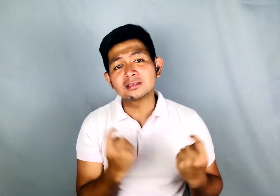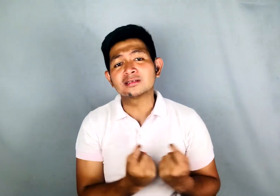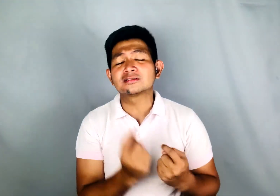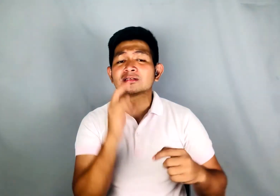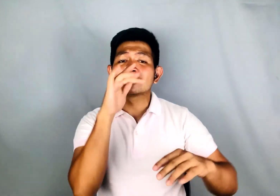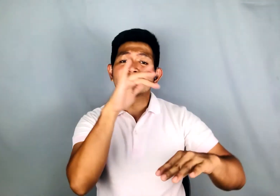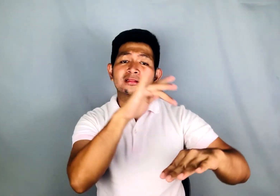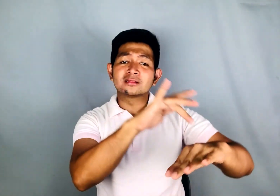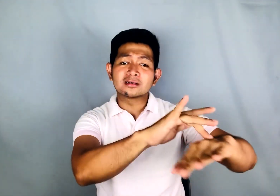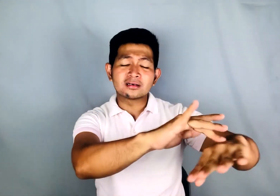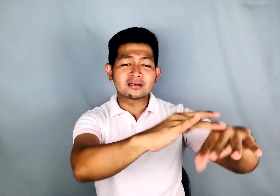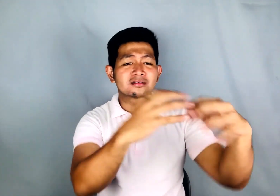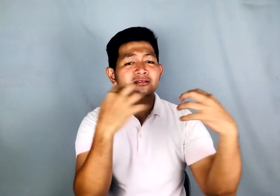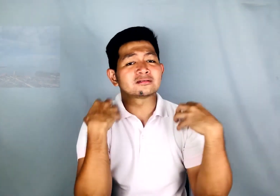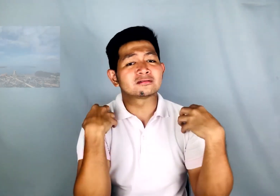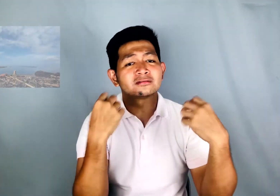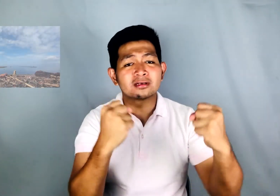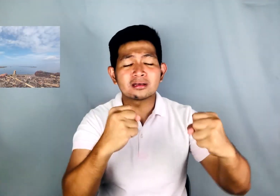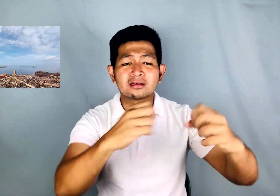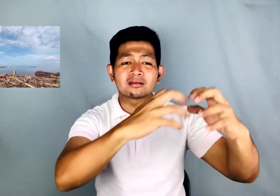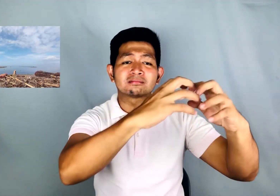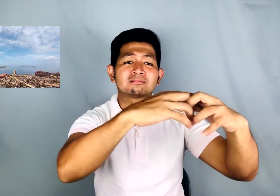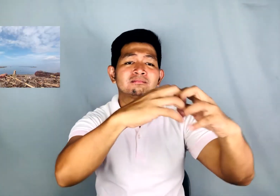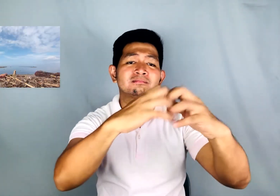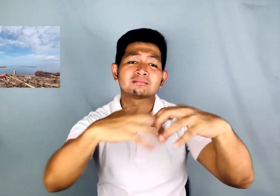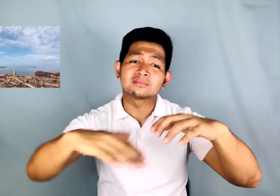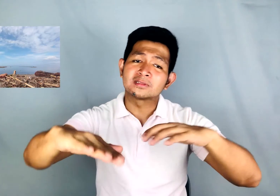land Forgive